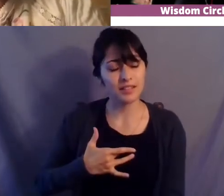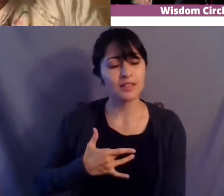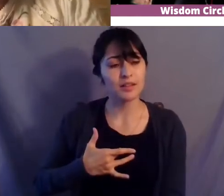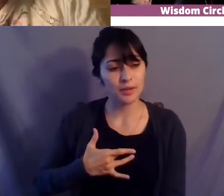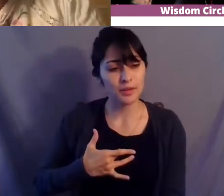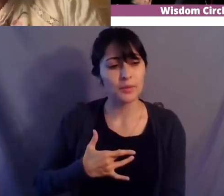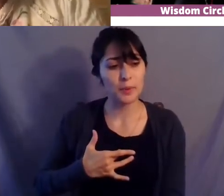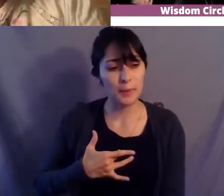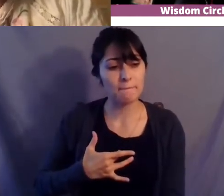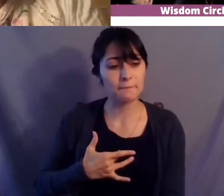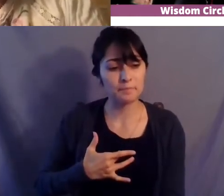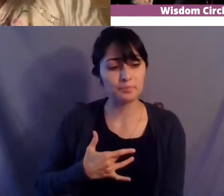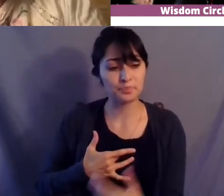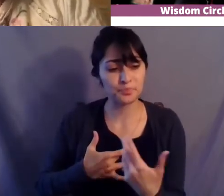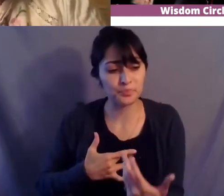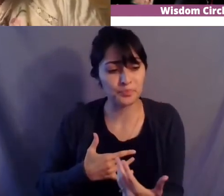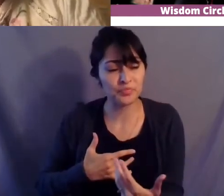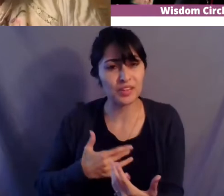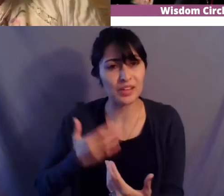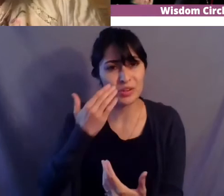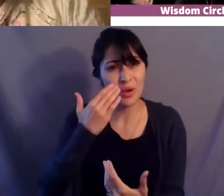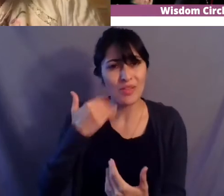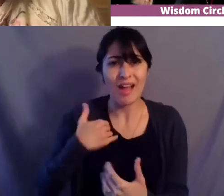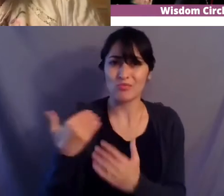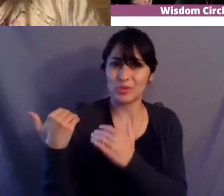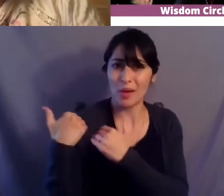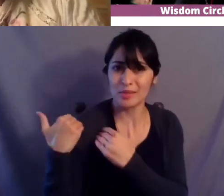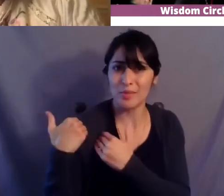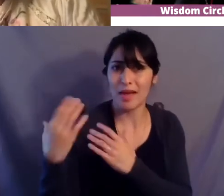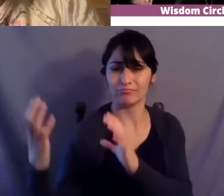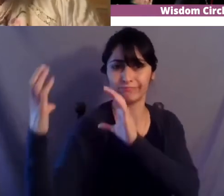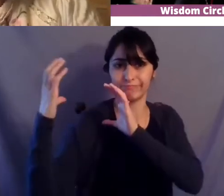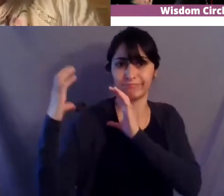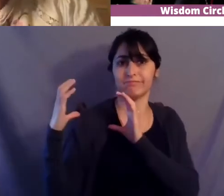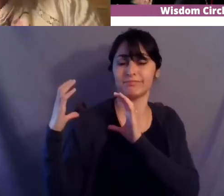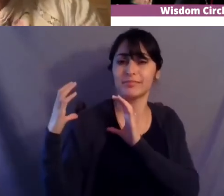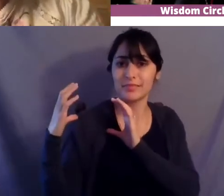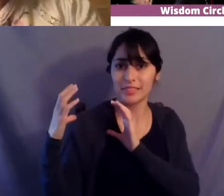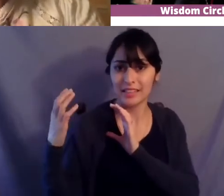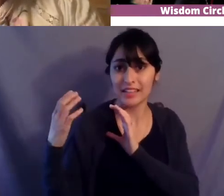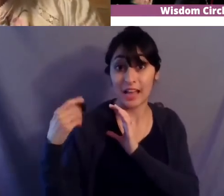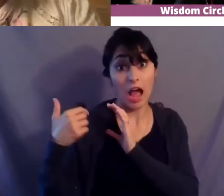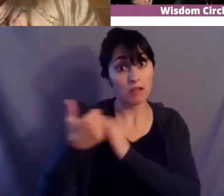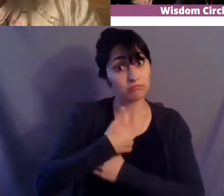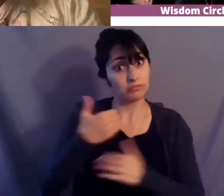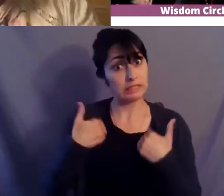that um that responsibility um that i took on as a as a very young i took it on as a